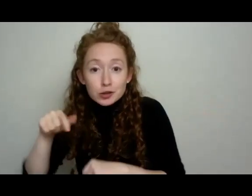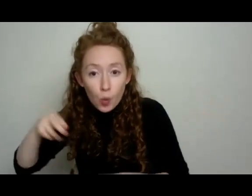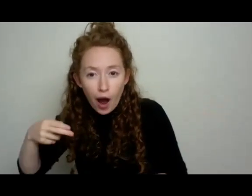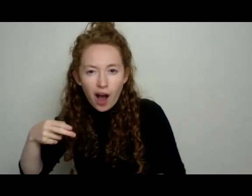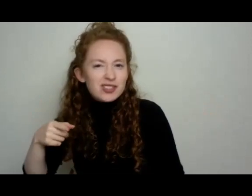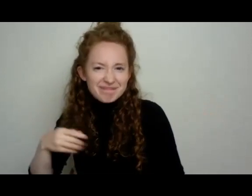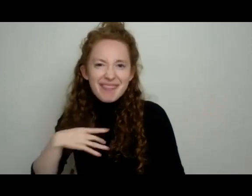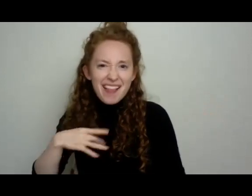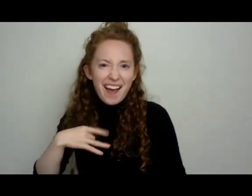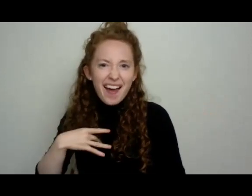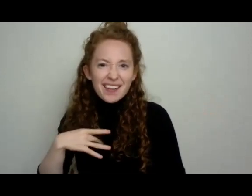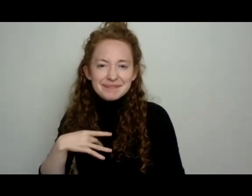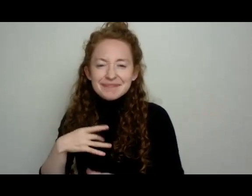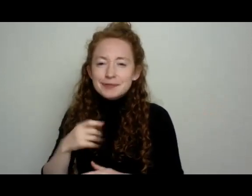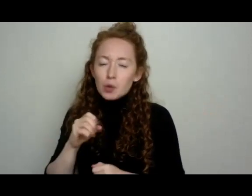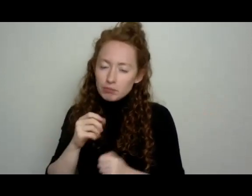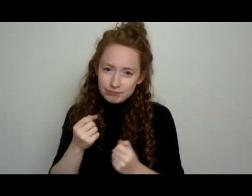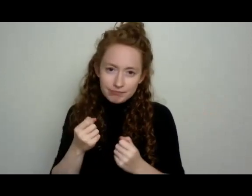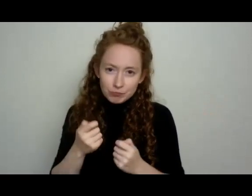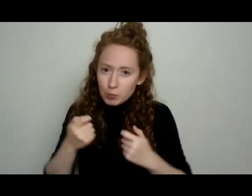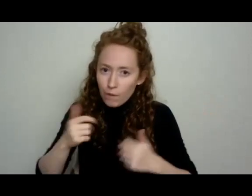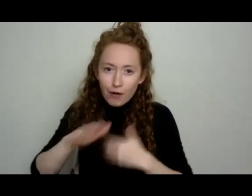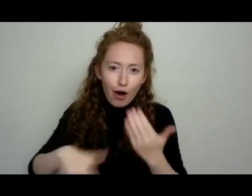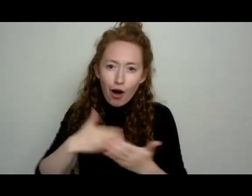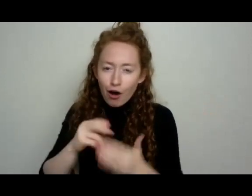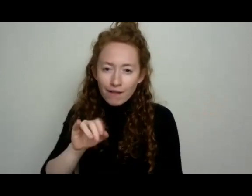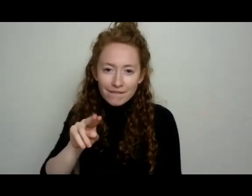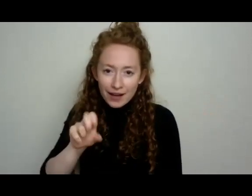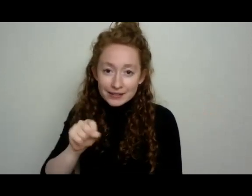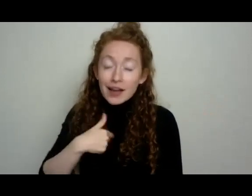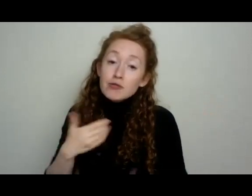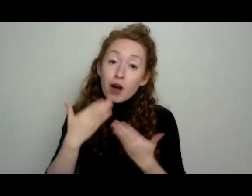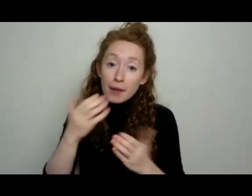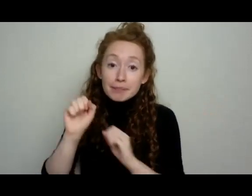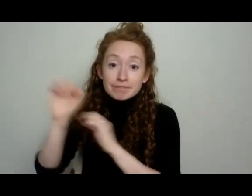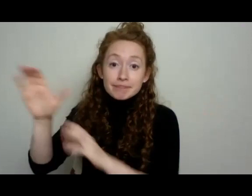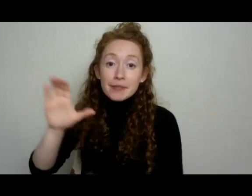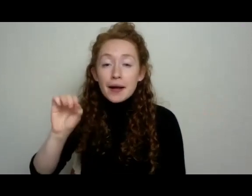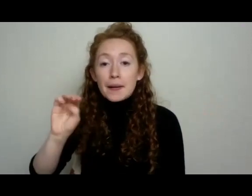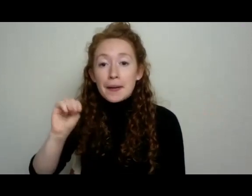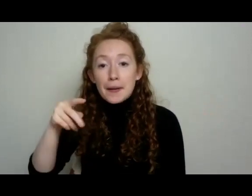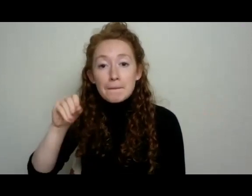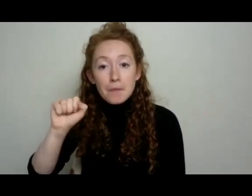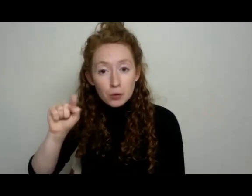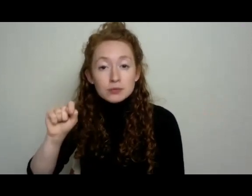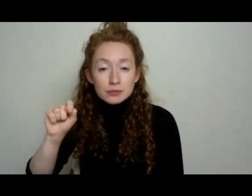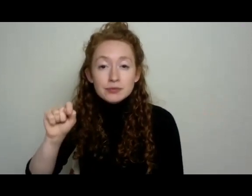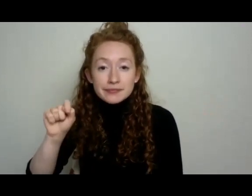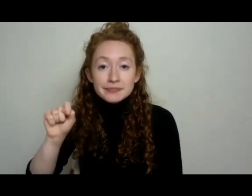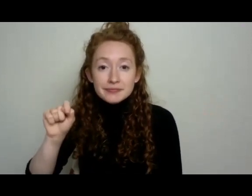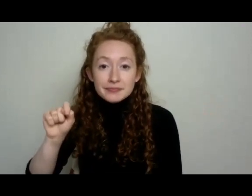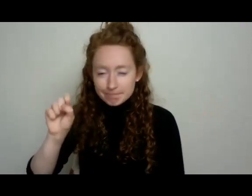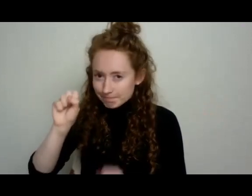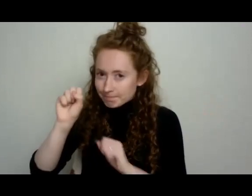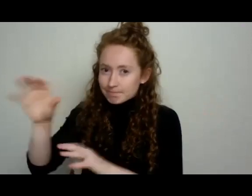all of those vines, remove them. Ideally put them on the compost. They are going to be great. Move that,